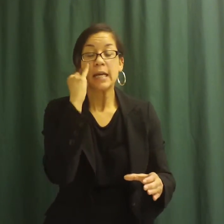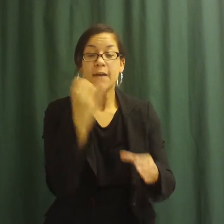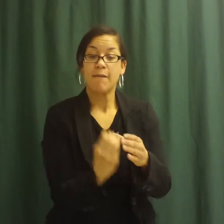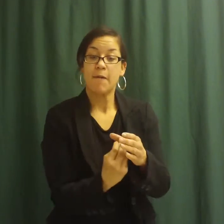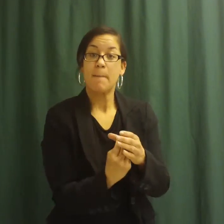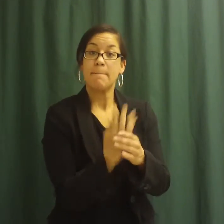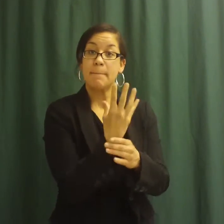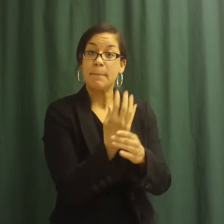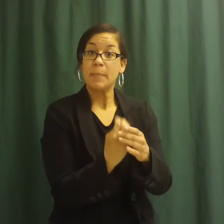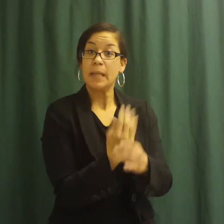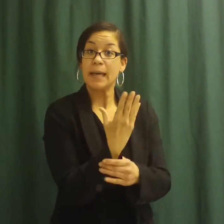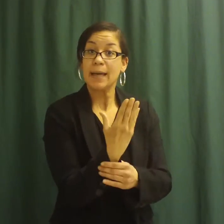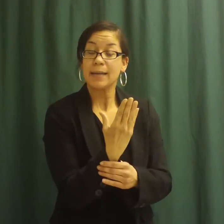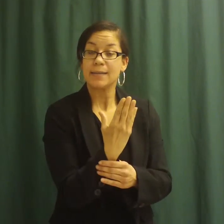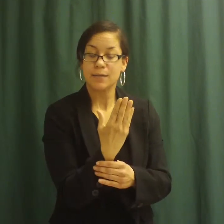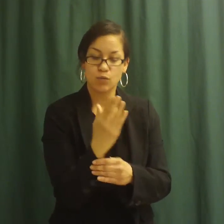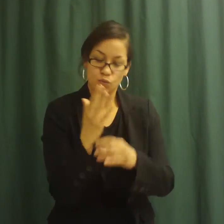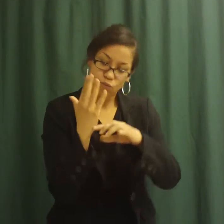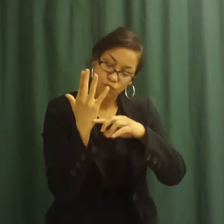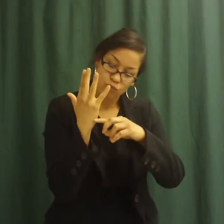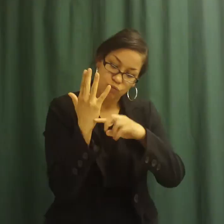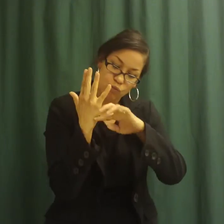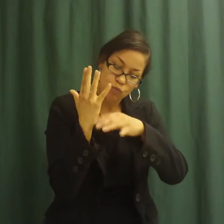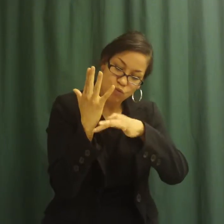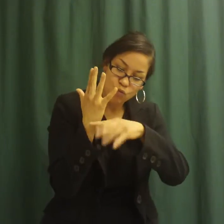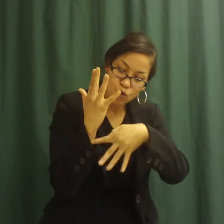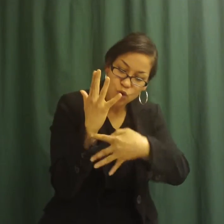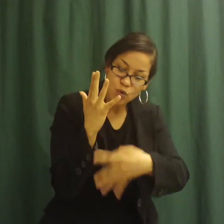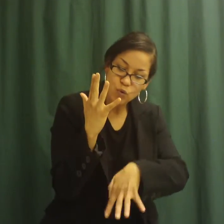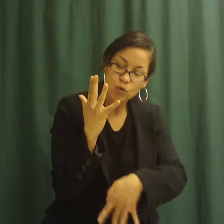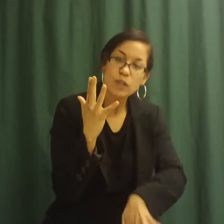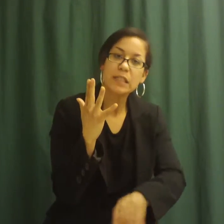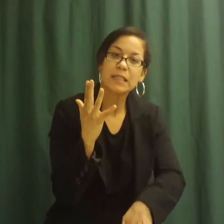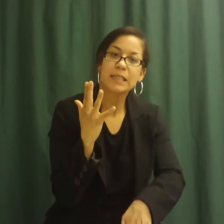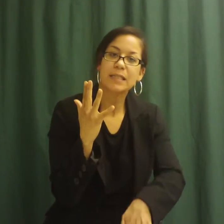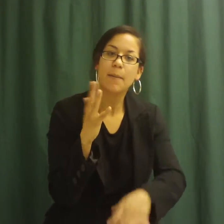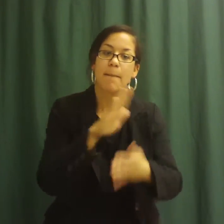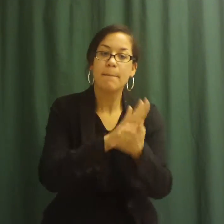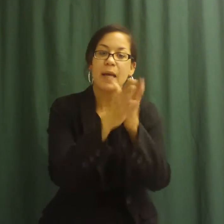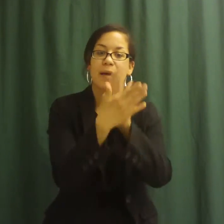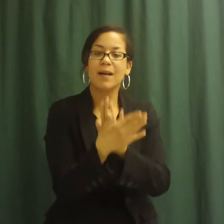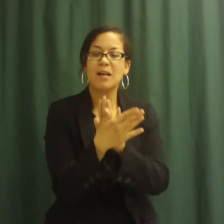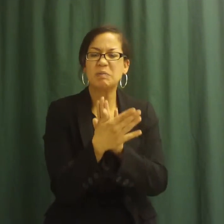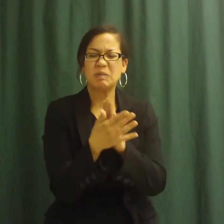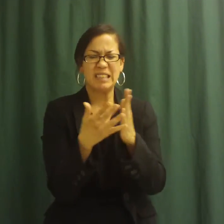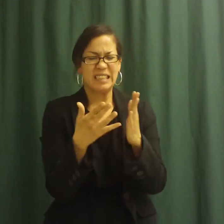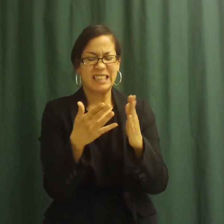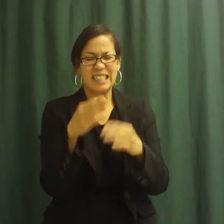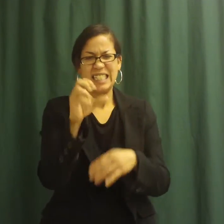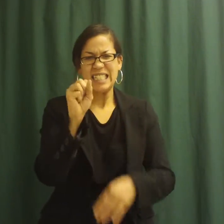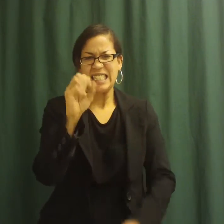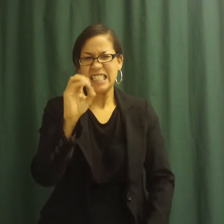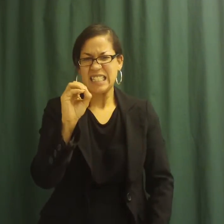Gravel or bits of broken pot over the holes in the pots stop them from getting blocked